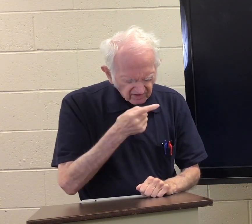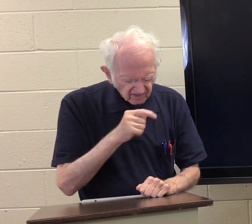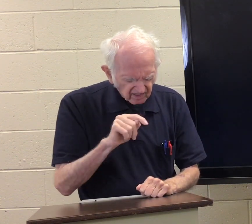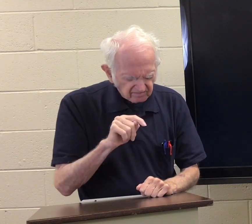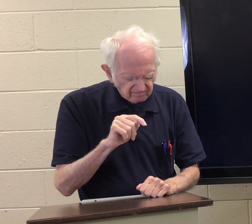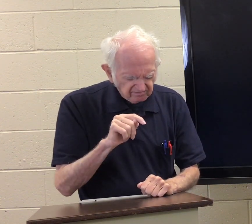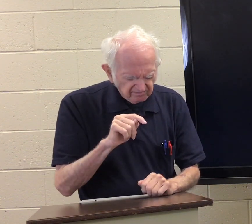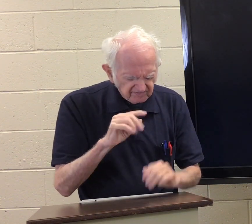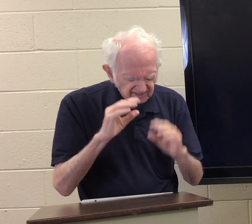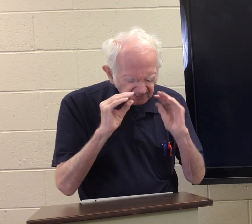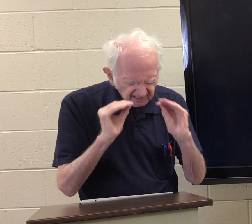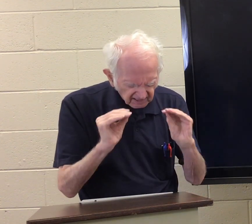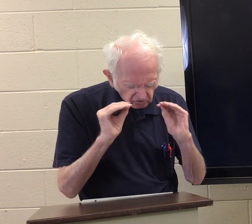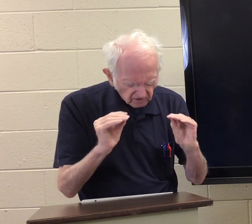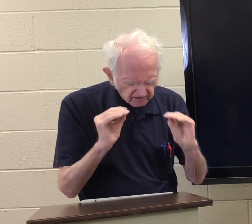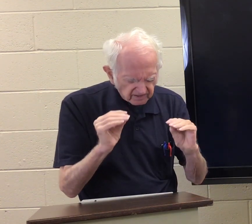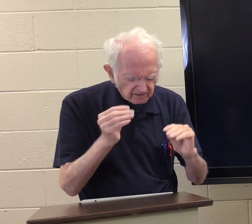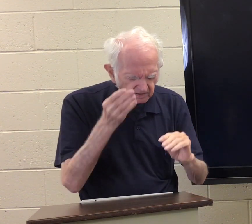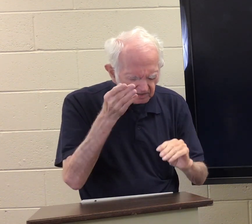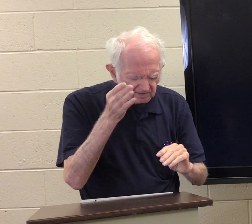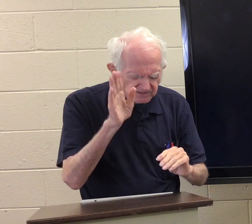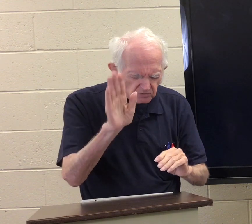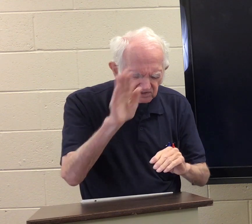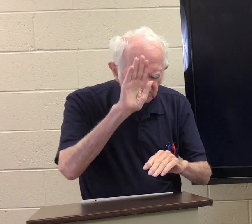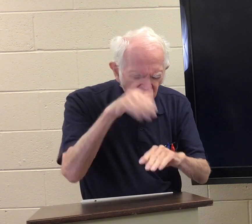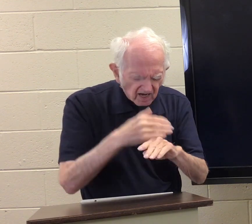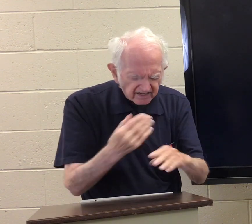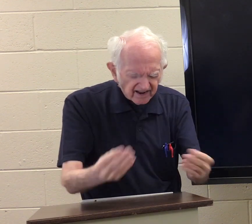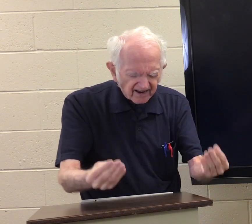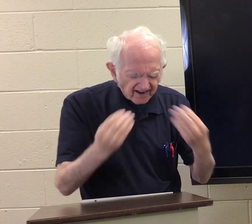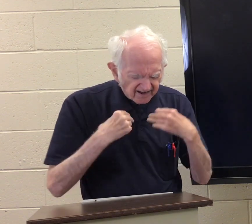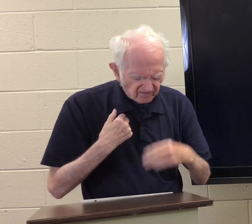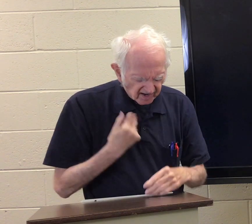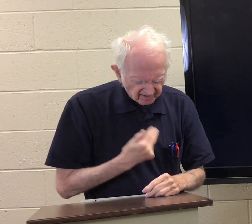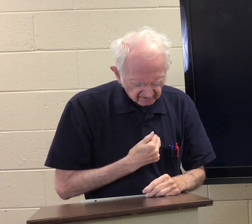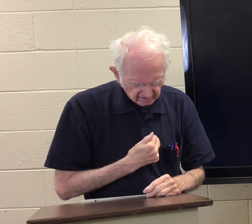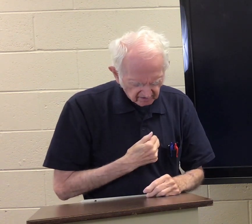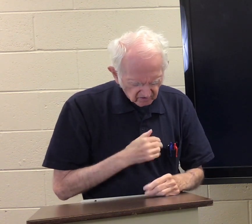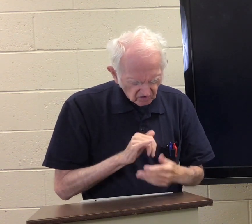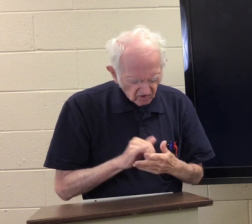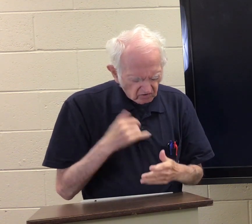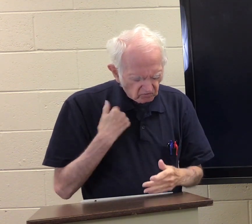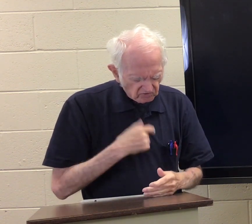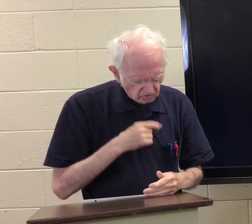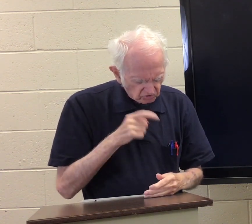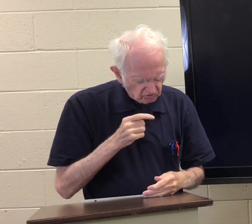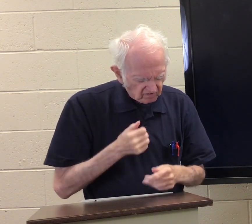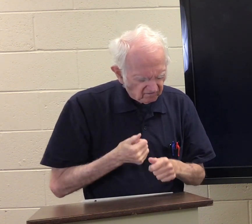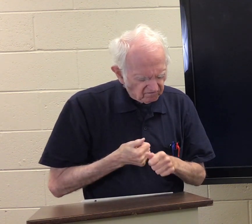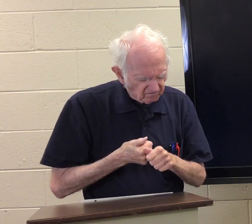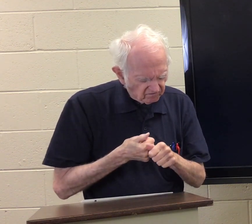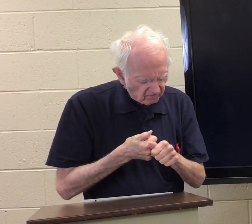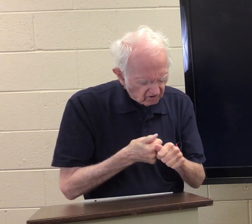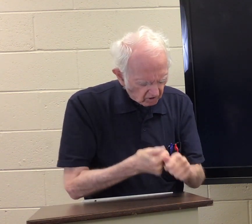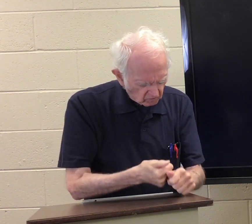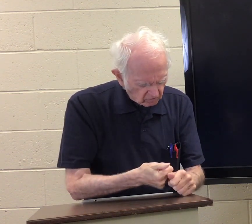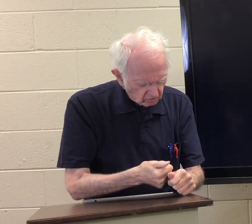And for the teaching that your son gives us. That we should follow.